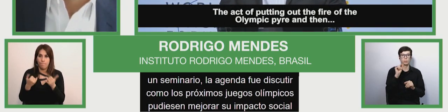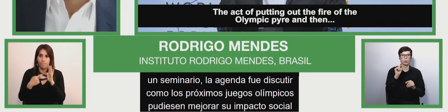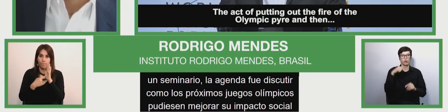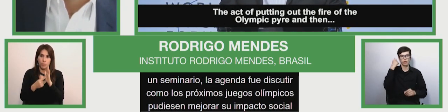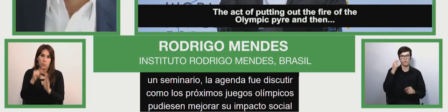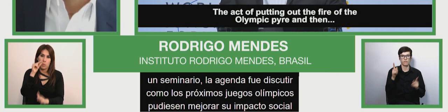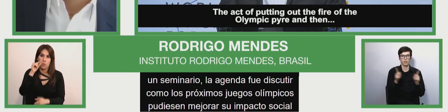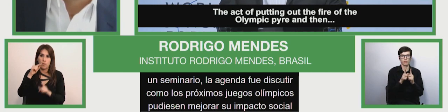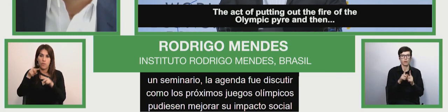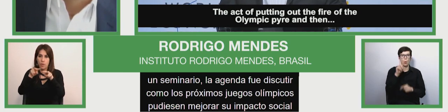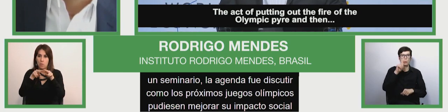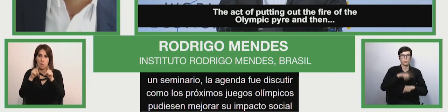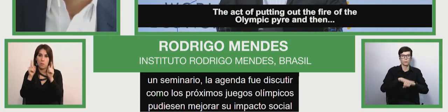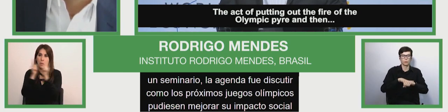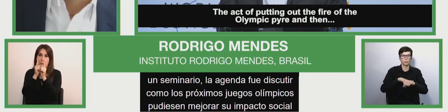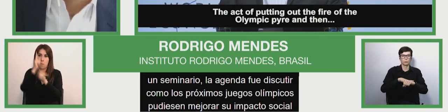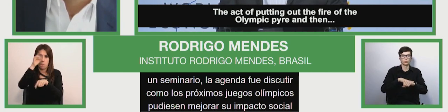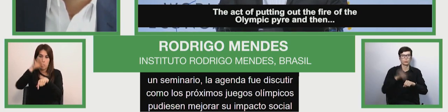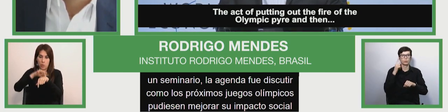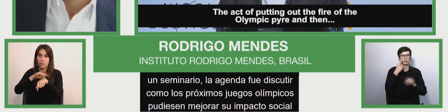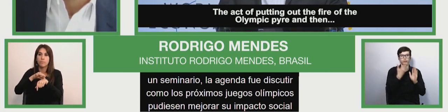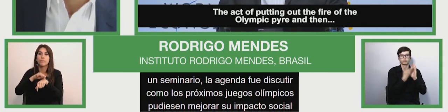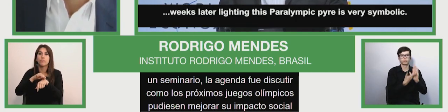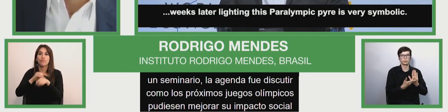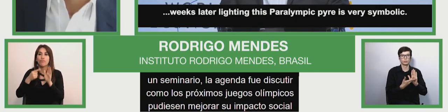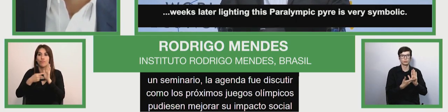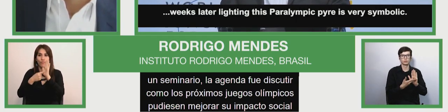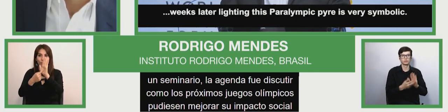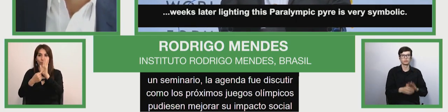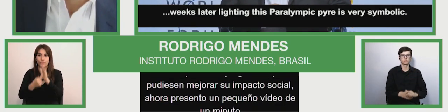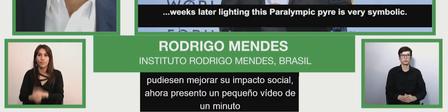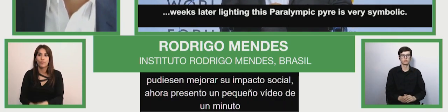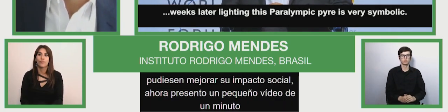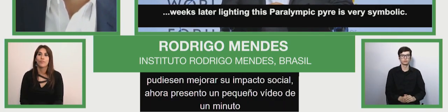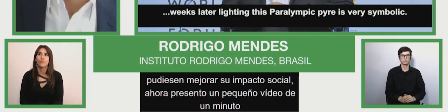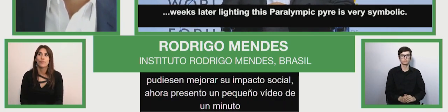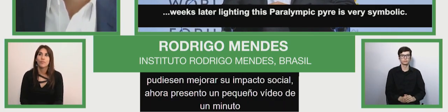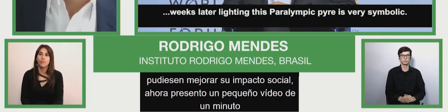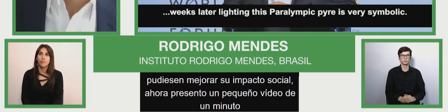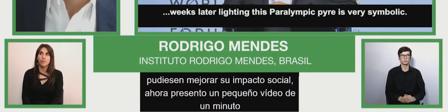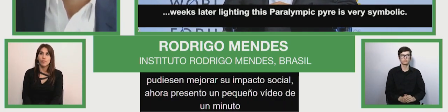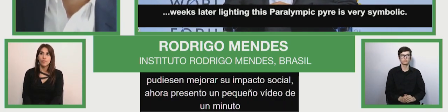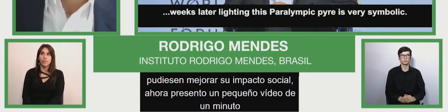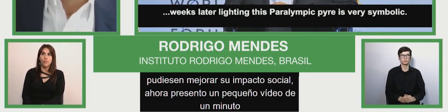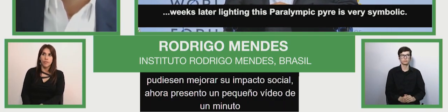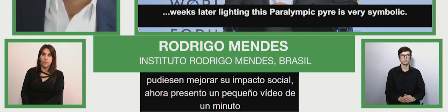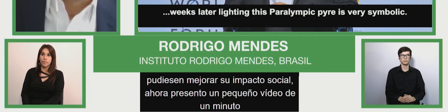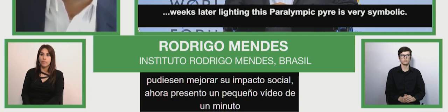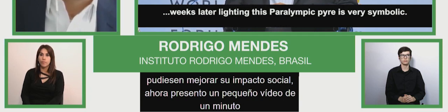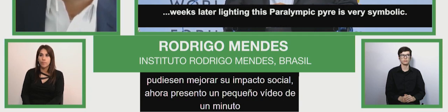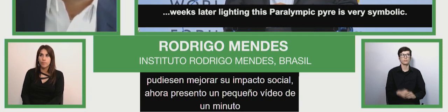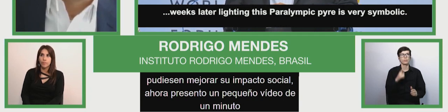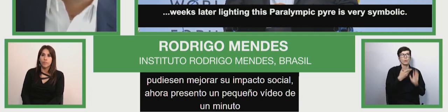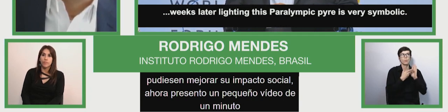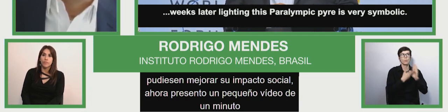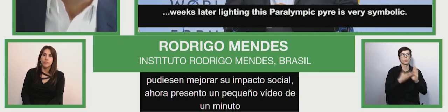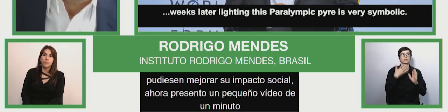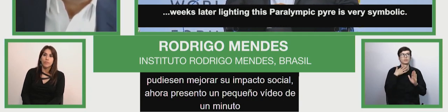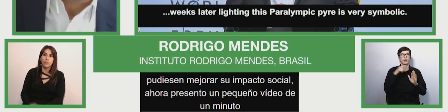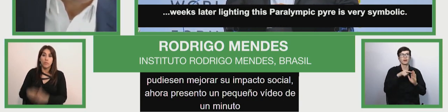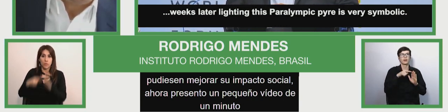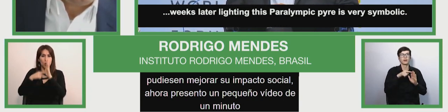their social impacts. So I will now present a short video, a one-minute video,